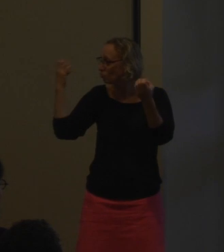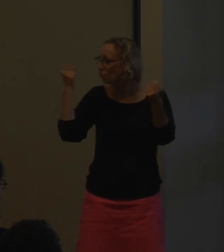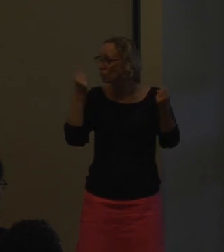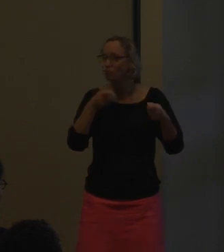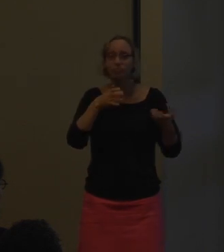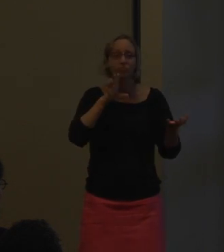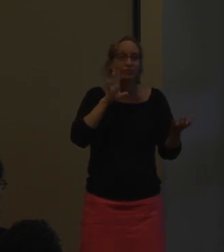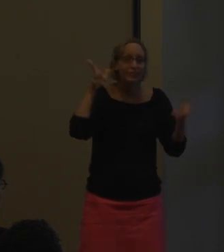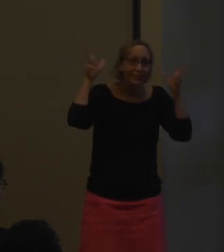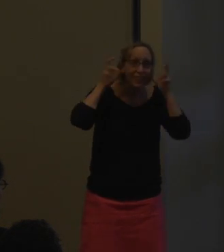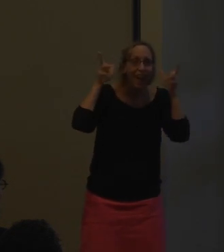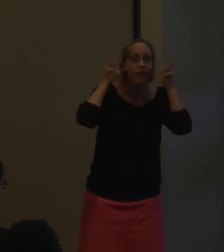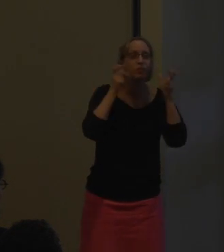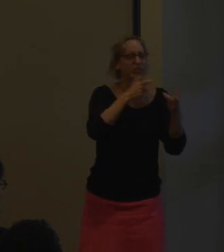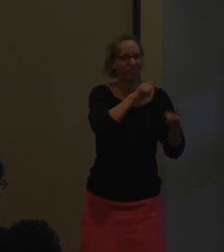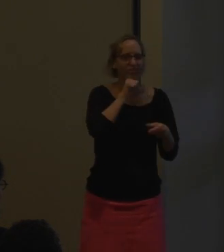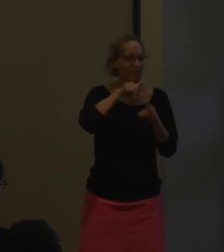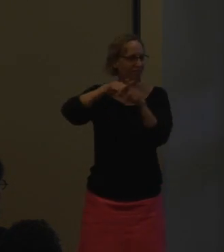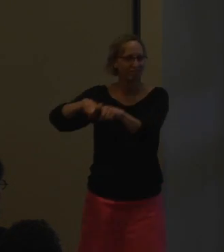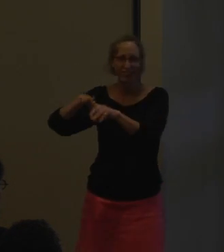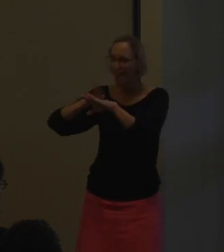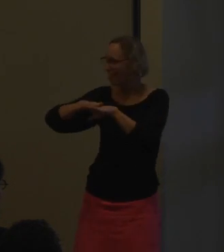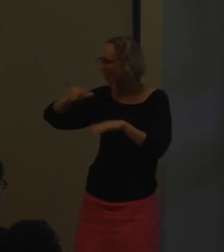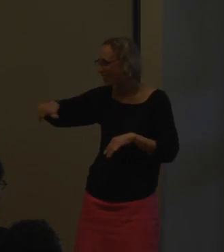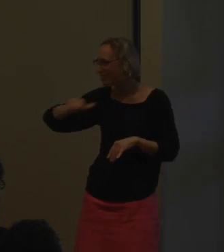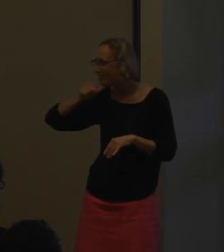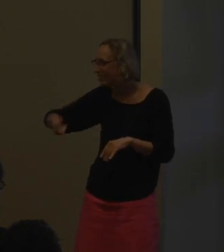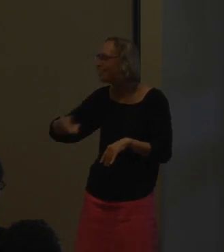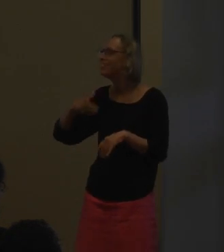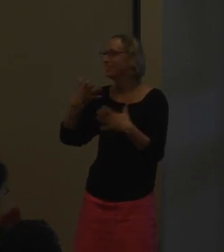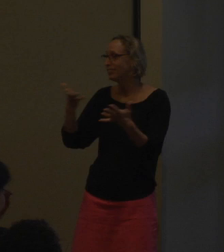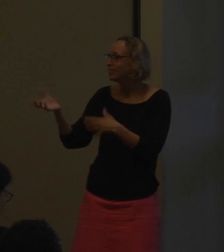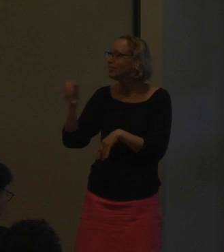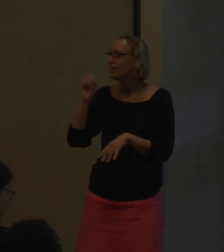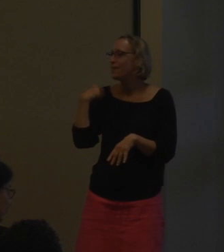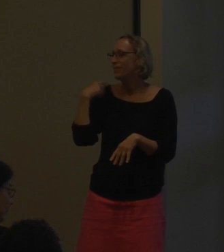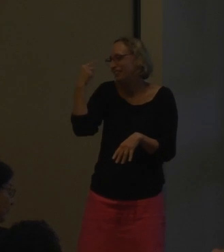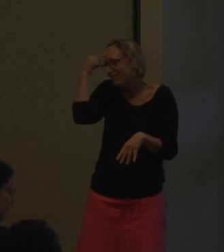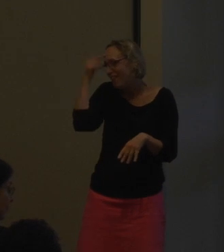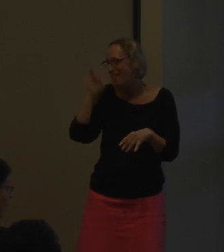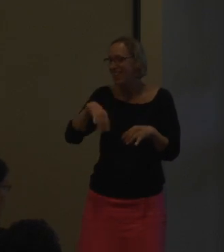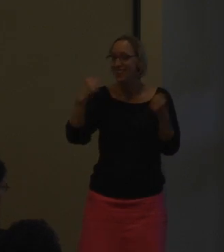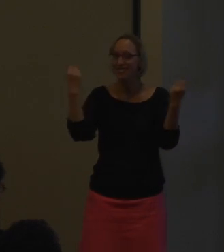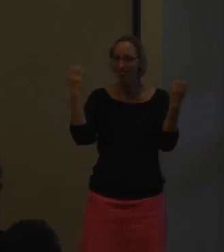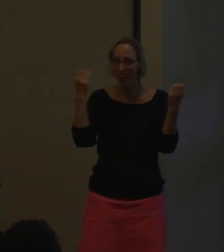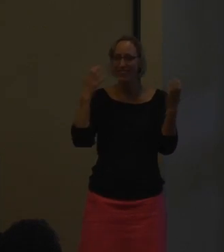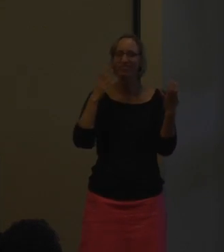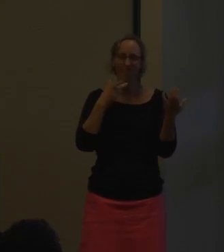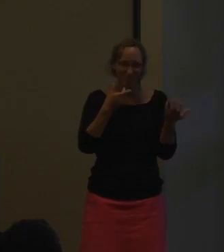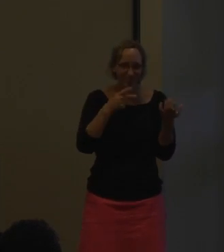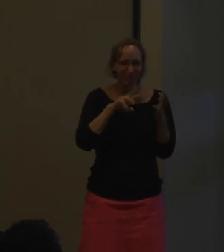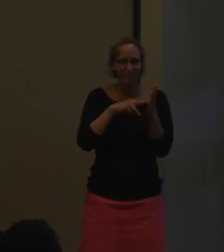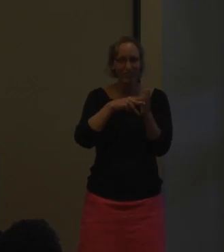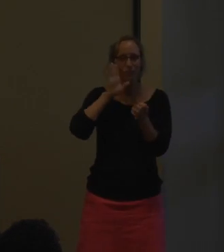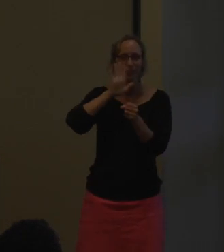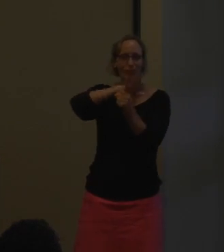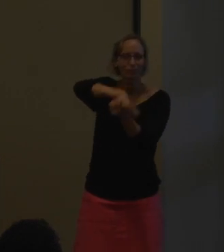And they've been signing. They did not depend on the sounds that they were able to hear. So I thought, okay, well, that